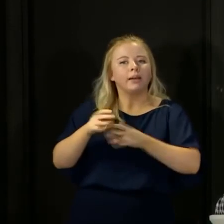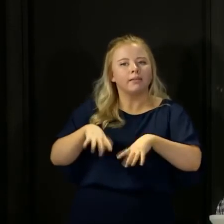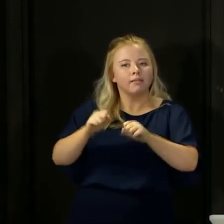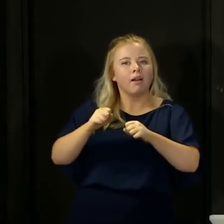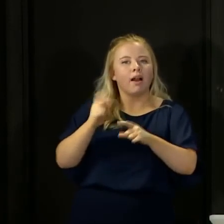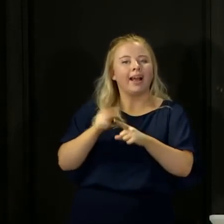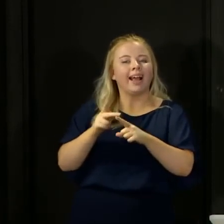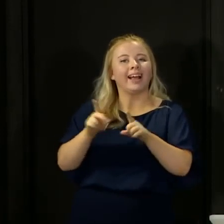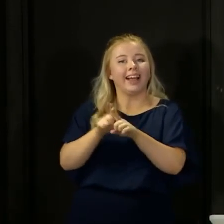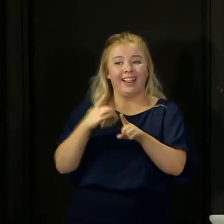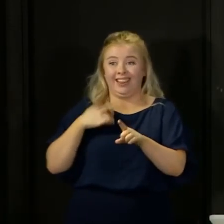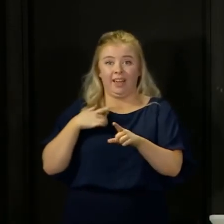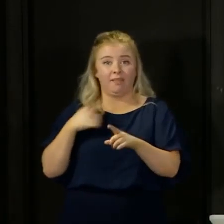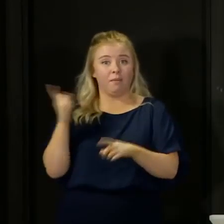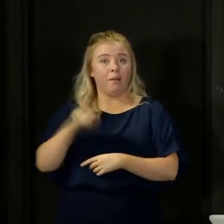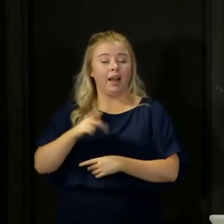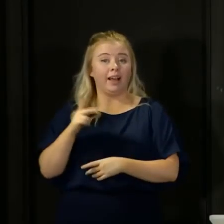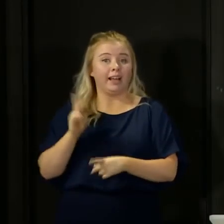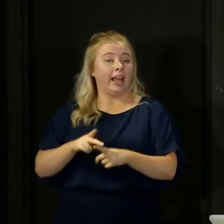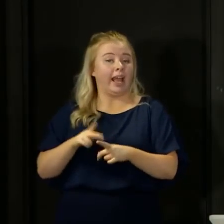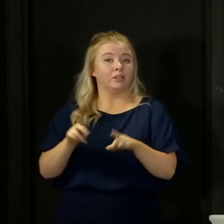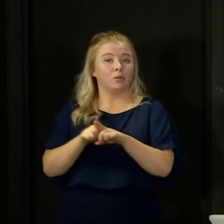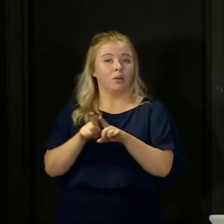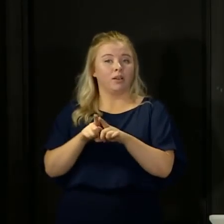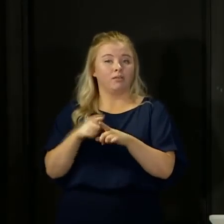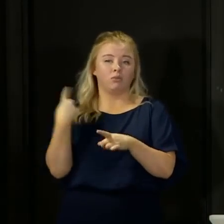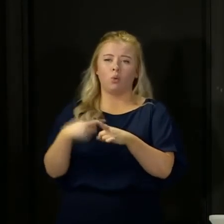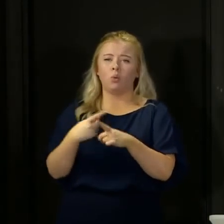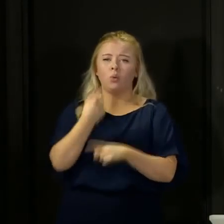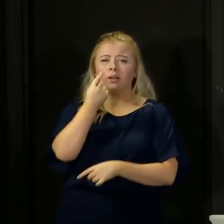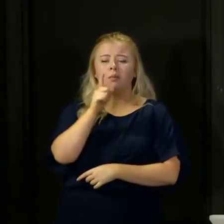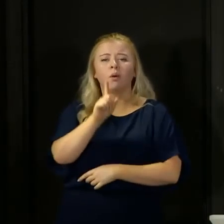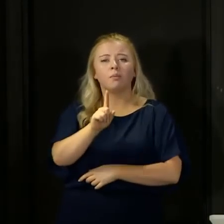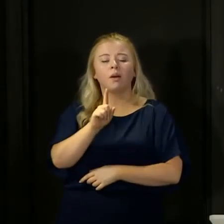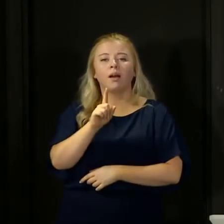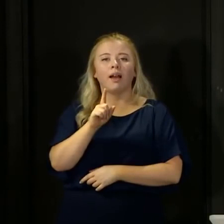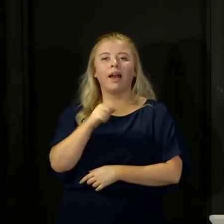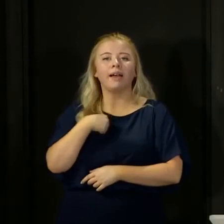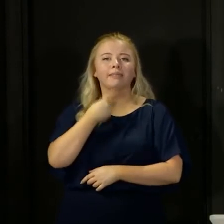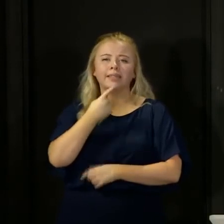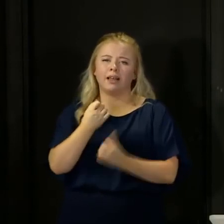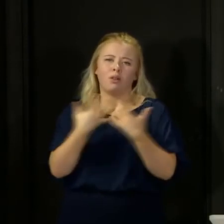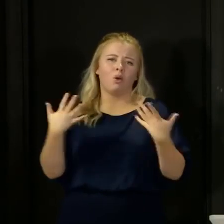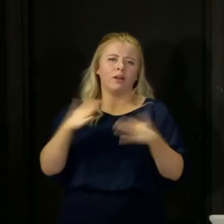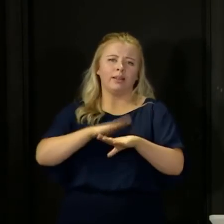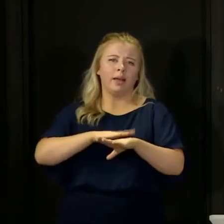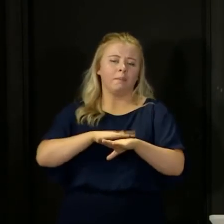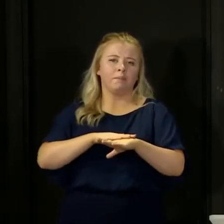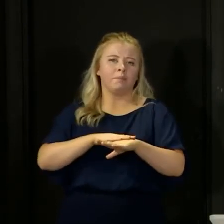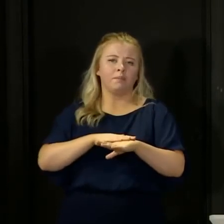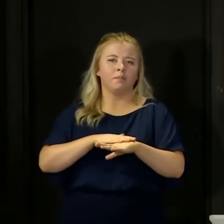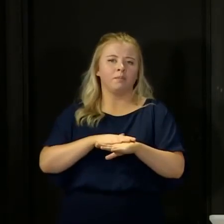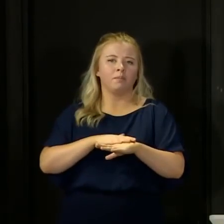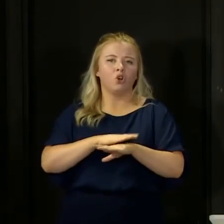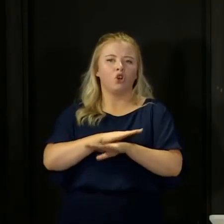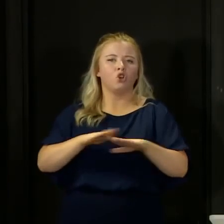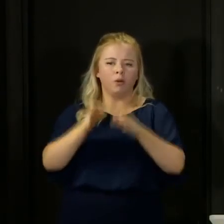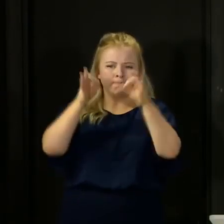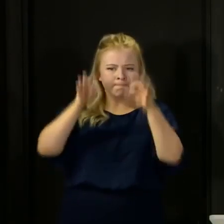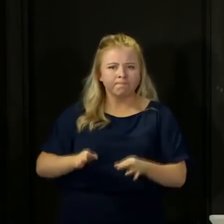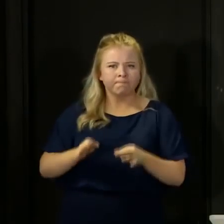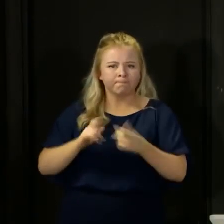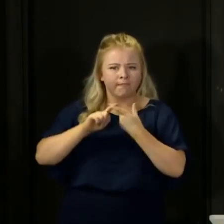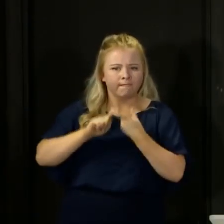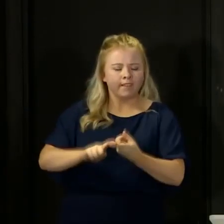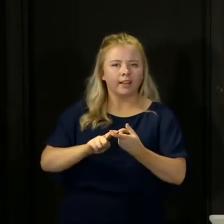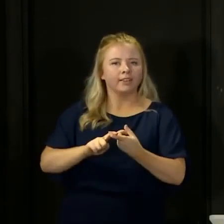normal as possible, as quickly as possible. But as I've set out many times before, these are not absolutely, absolutely clear equations.